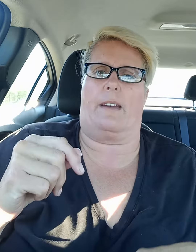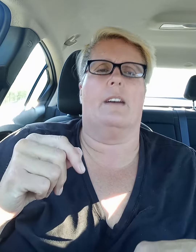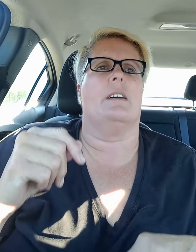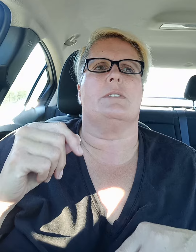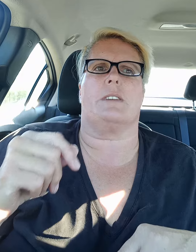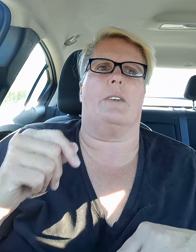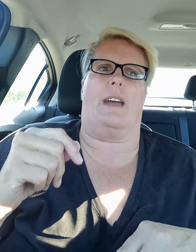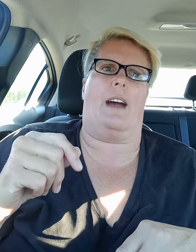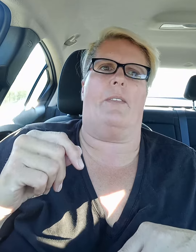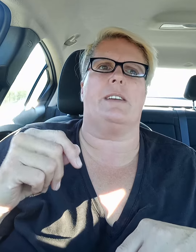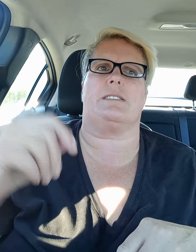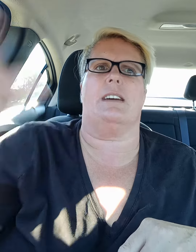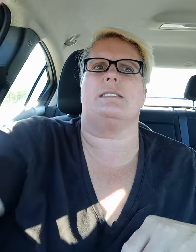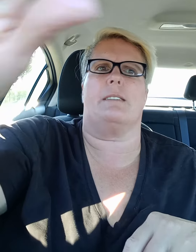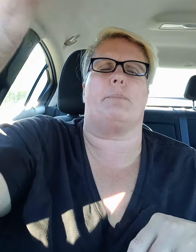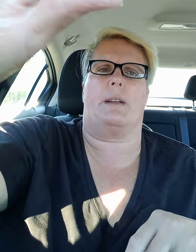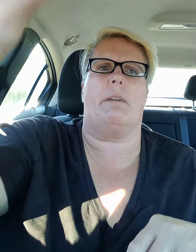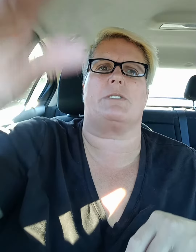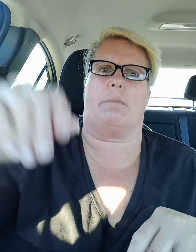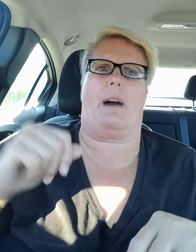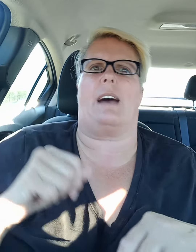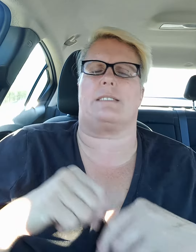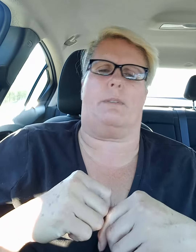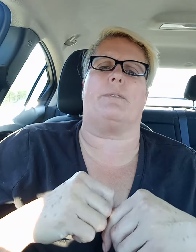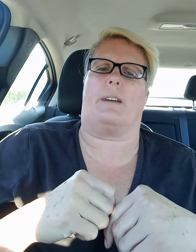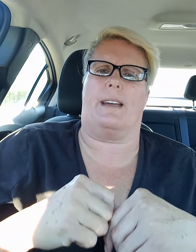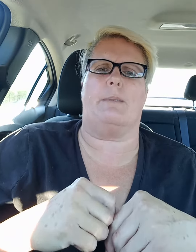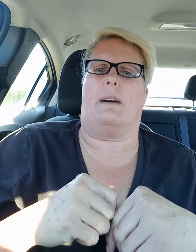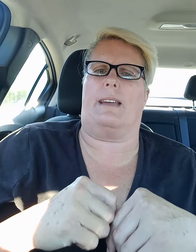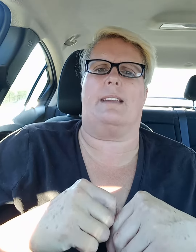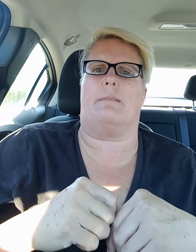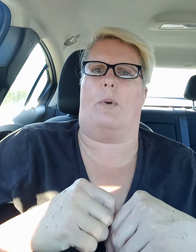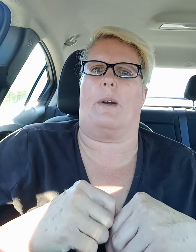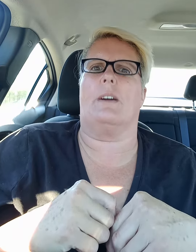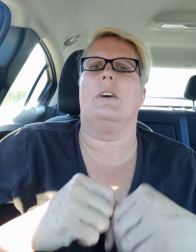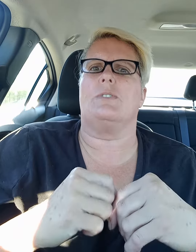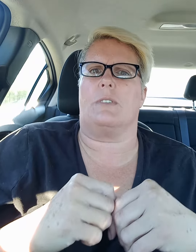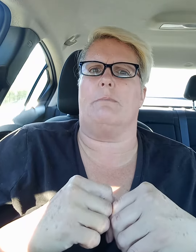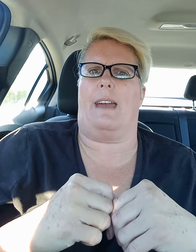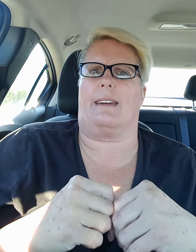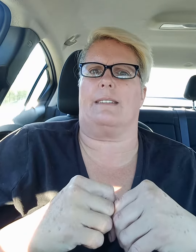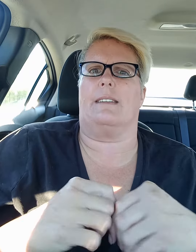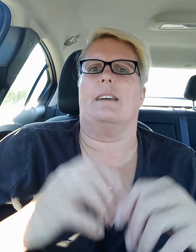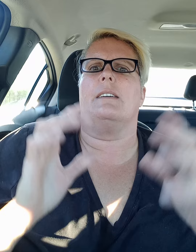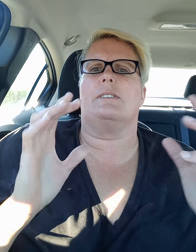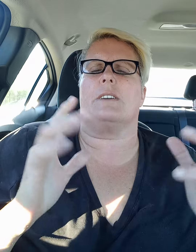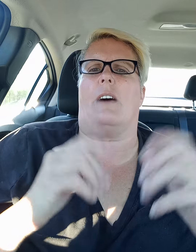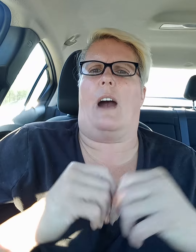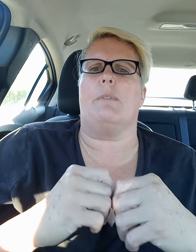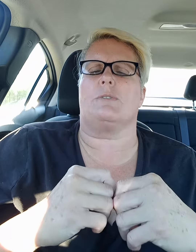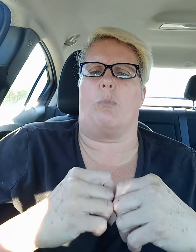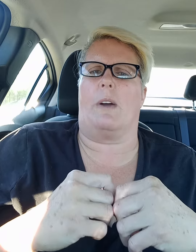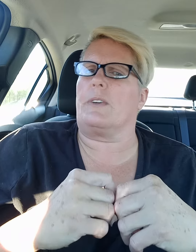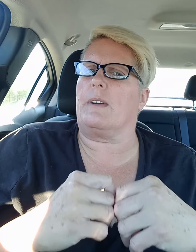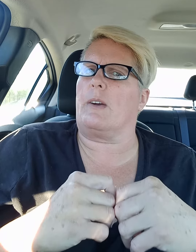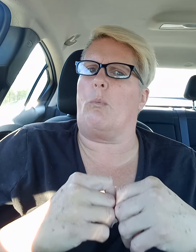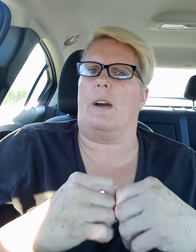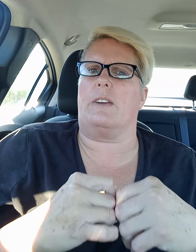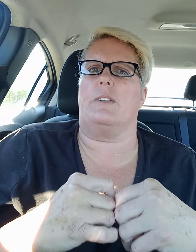so yeah it's it's pretty much impossible for anybody anymore to make it so I was wondering what you